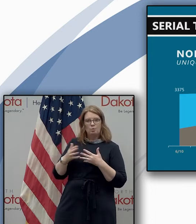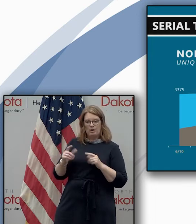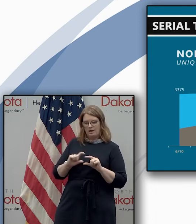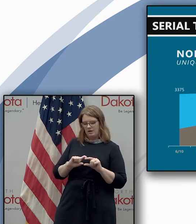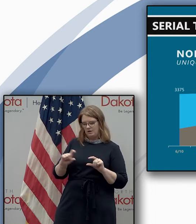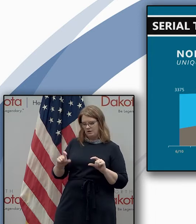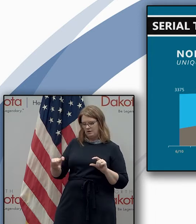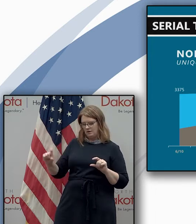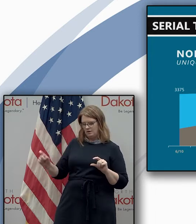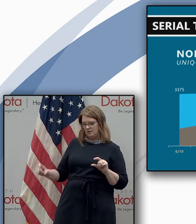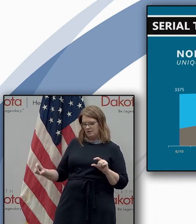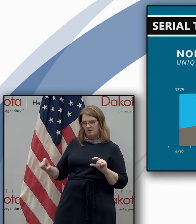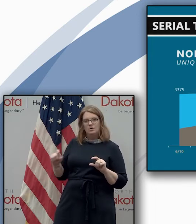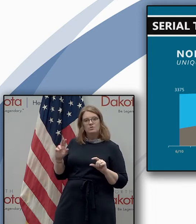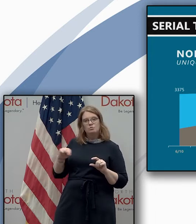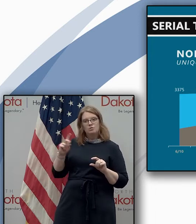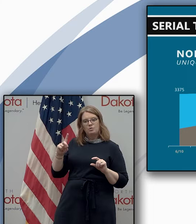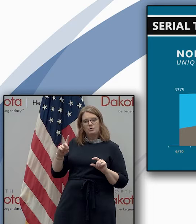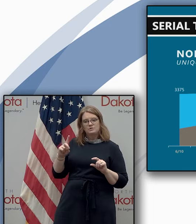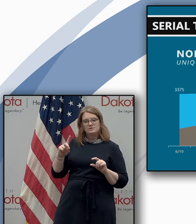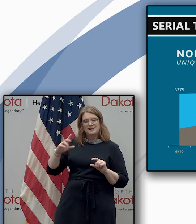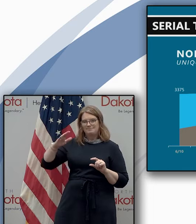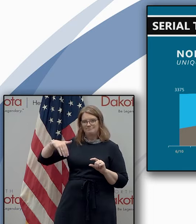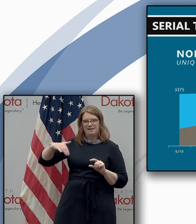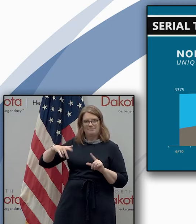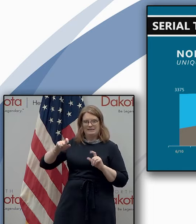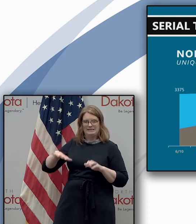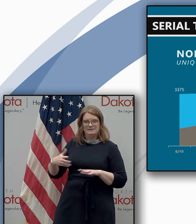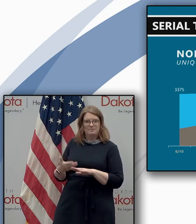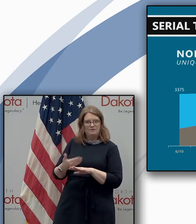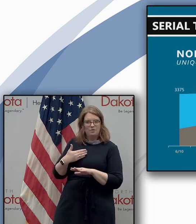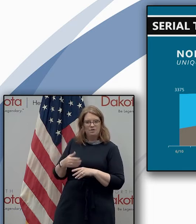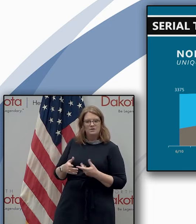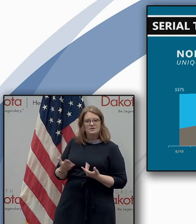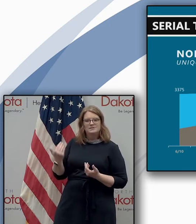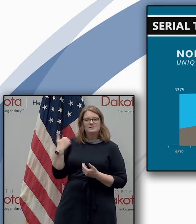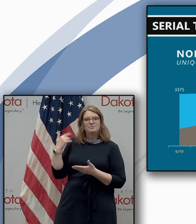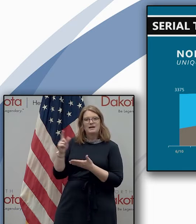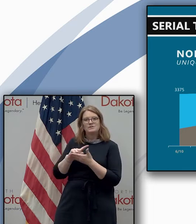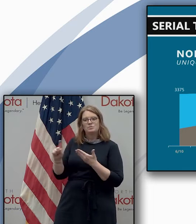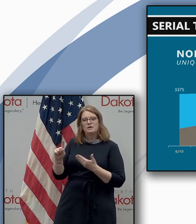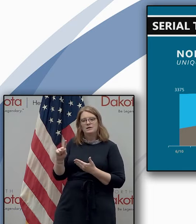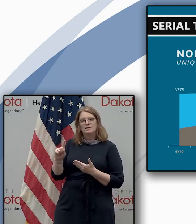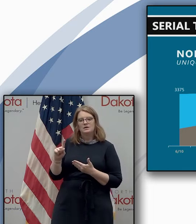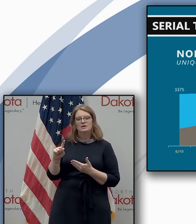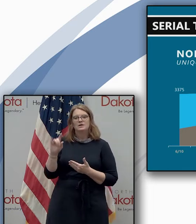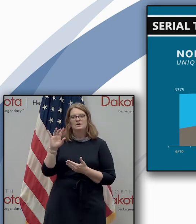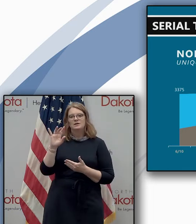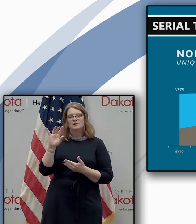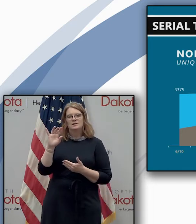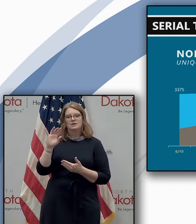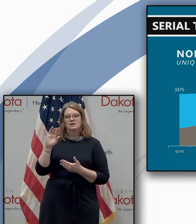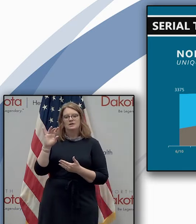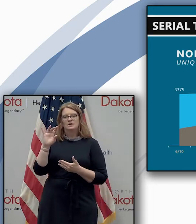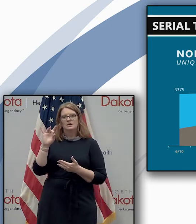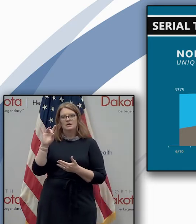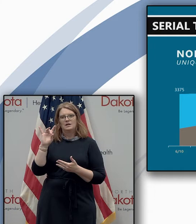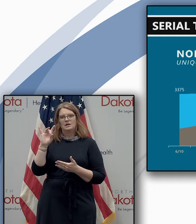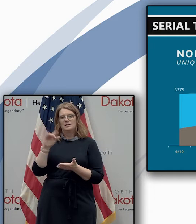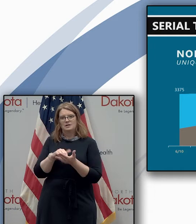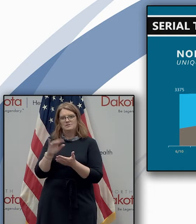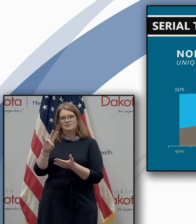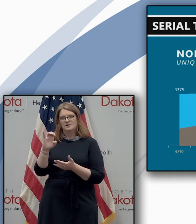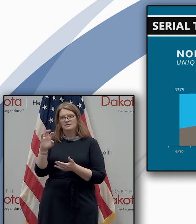North Dakotans that had not been tested before so in the past week eighty seven hundred and sixty five North